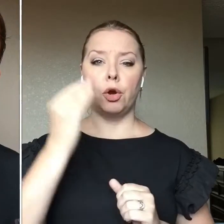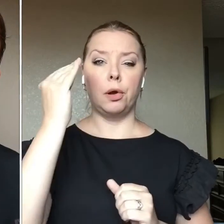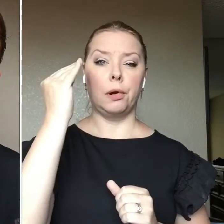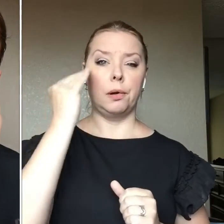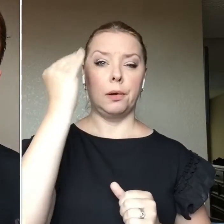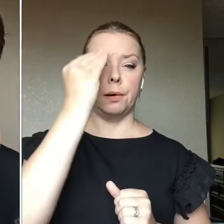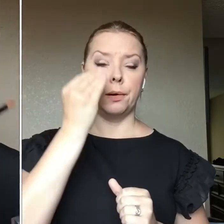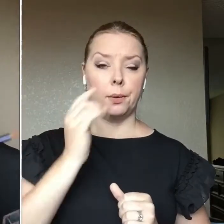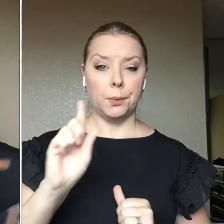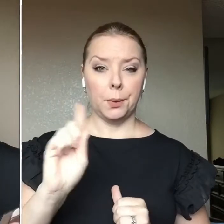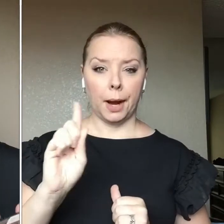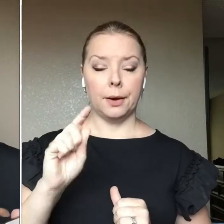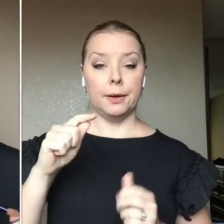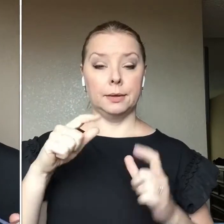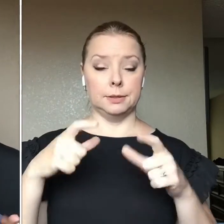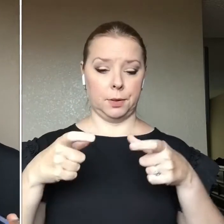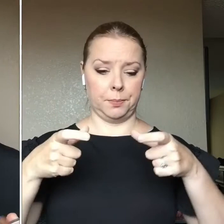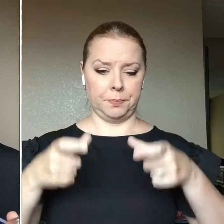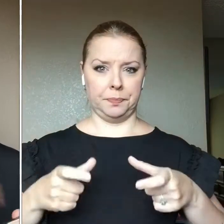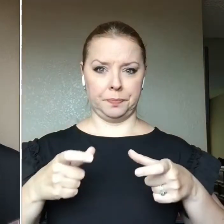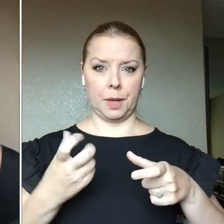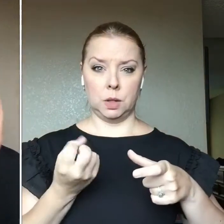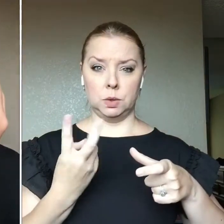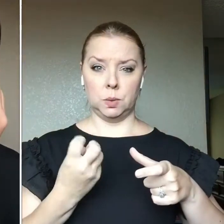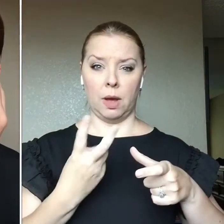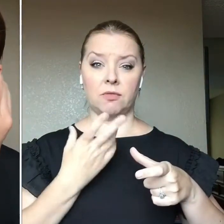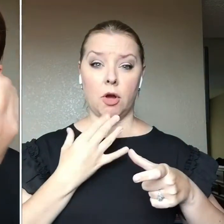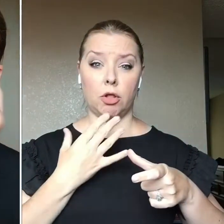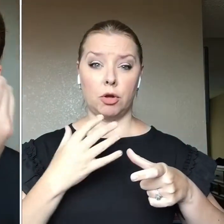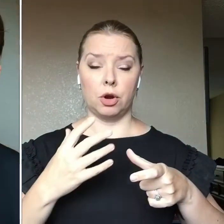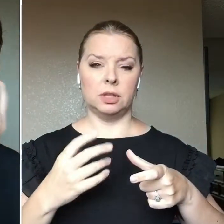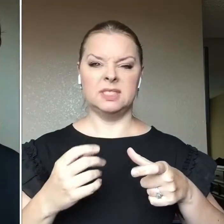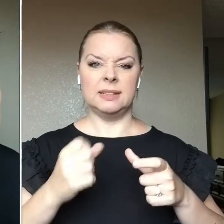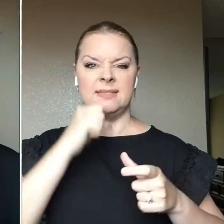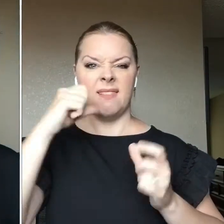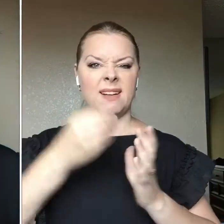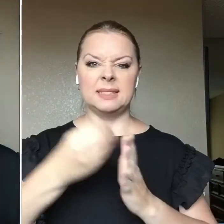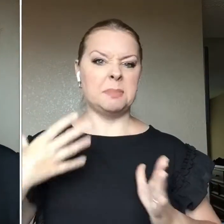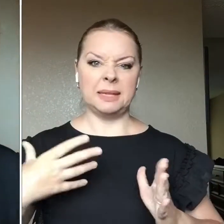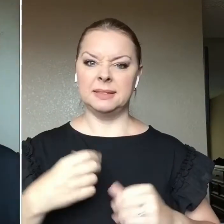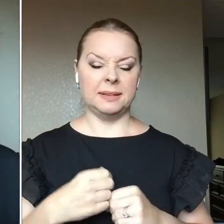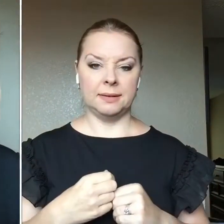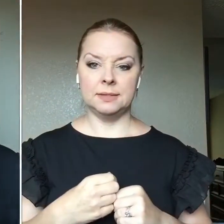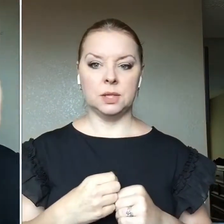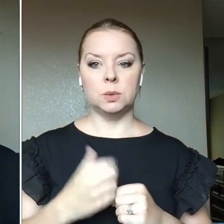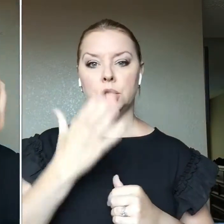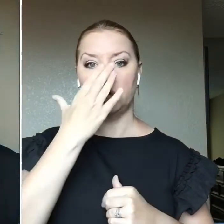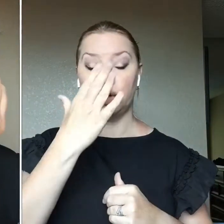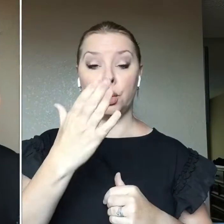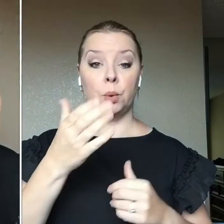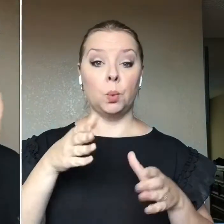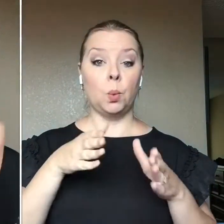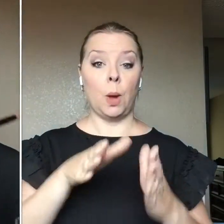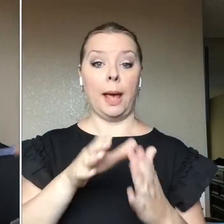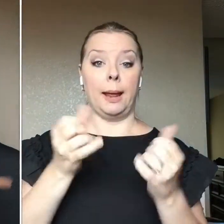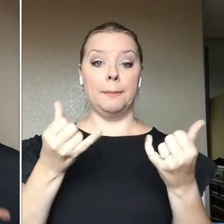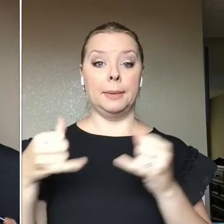palettes, especially the 12 color palettes are not super expensive. So it's a good way to play with color placement and blending.